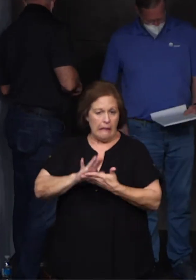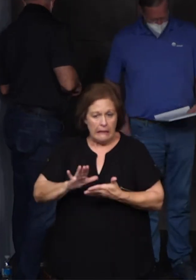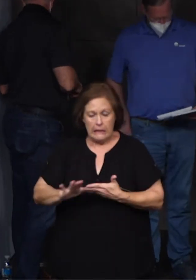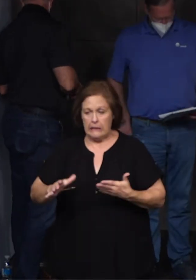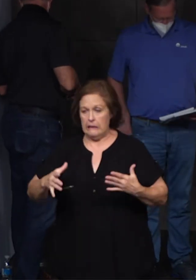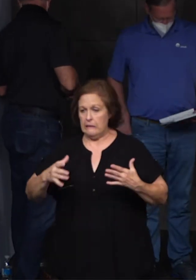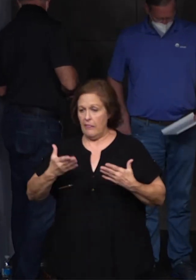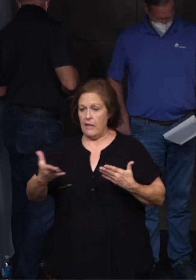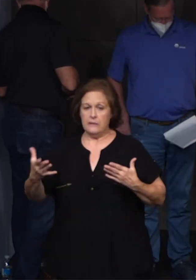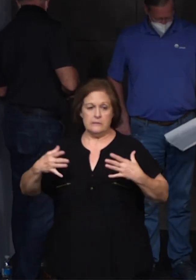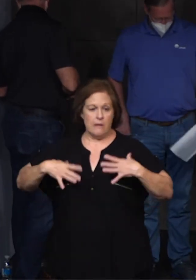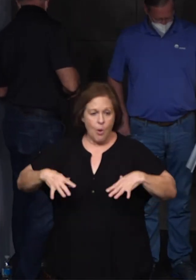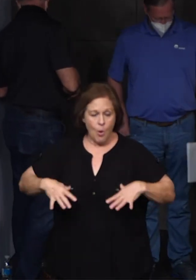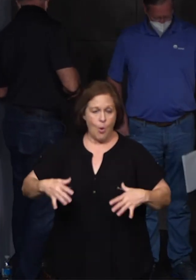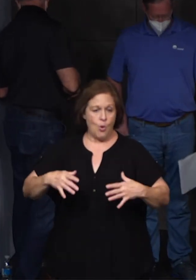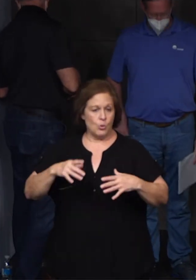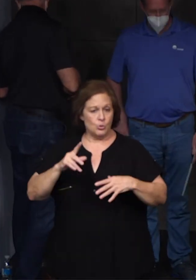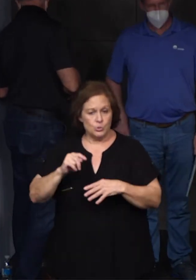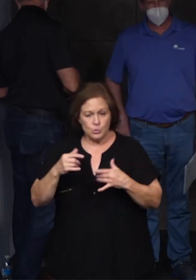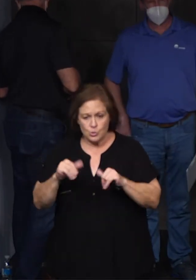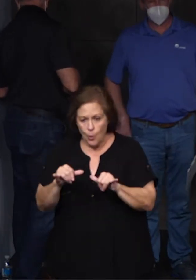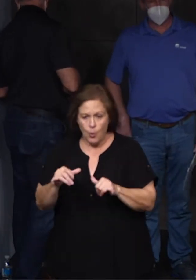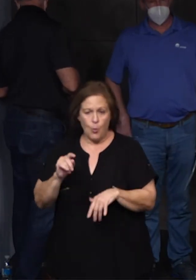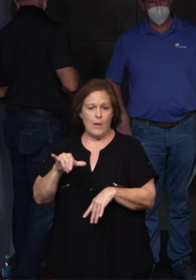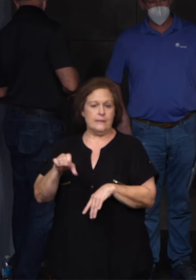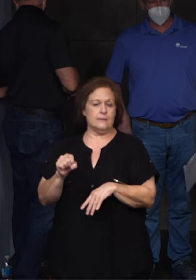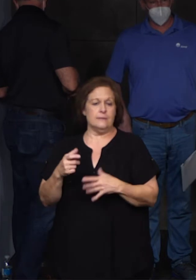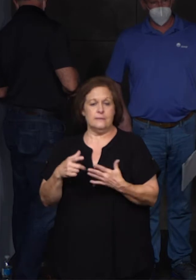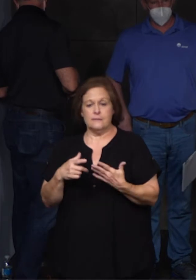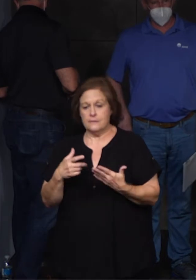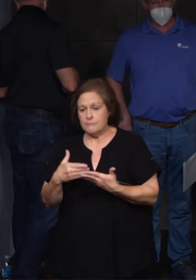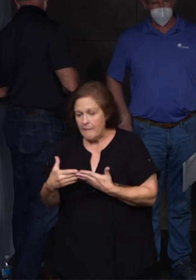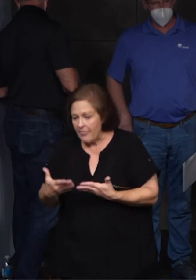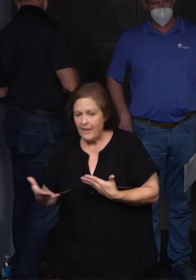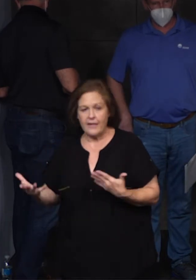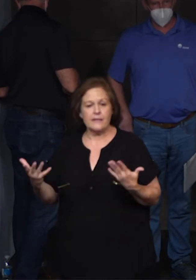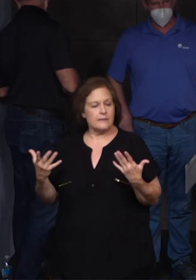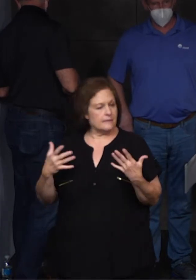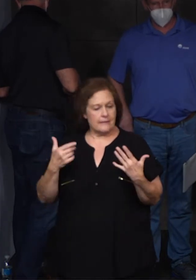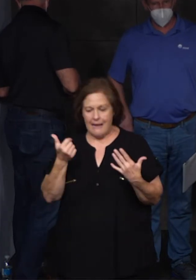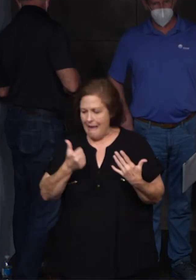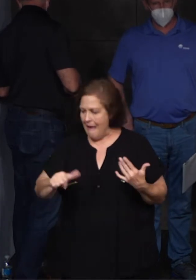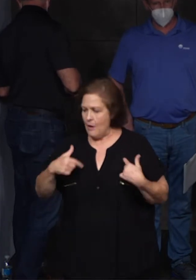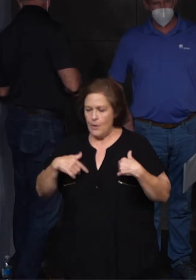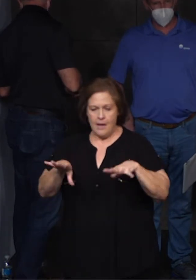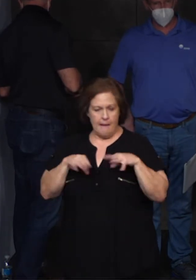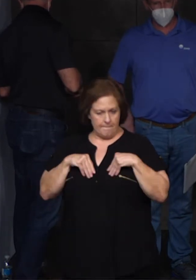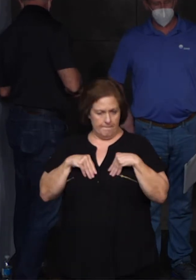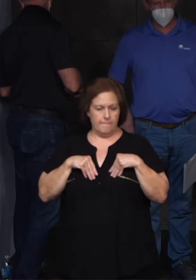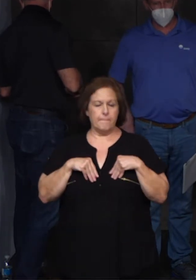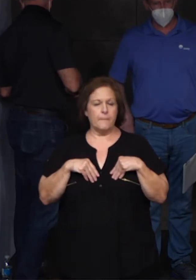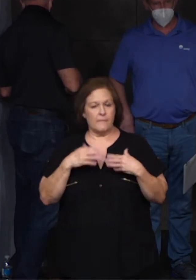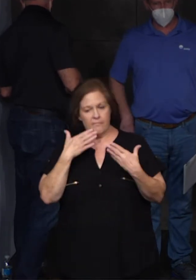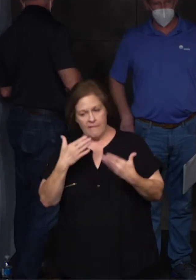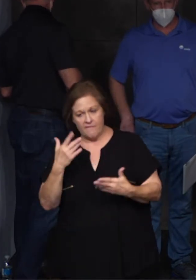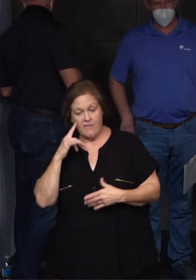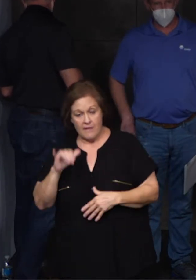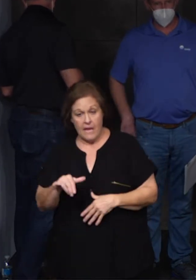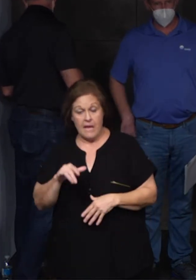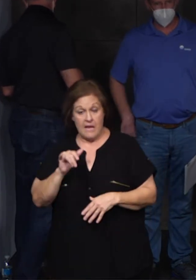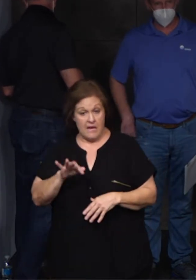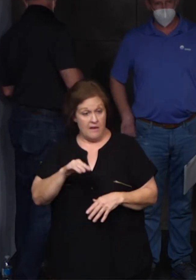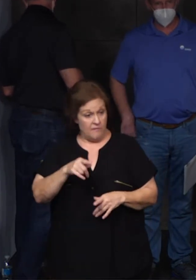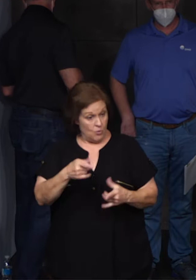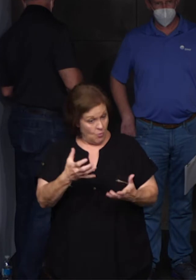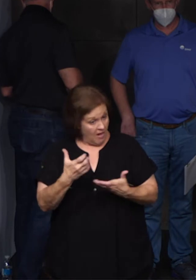clothes, baby supplies, toiletries, anything we will take and we'll be very grateful for. So again, if you're outside